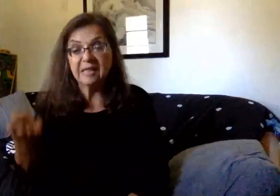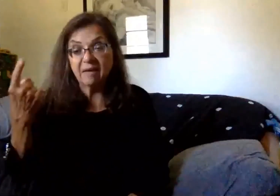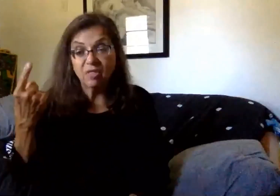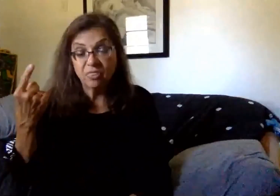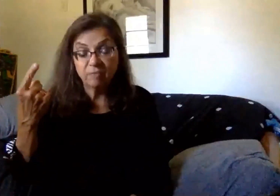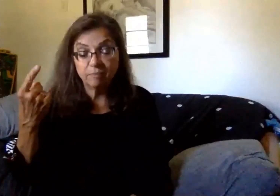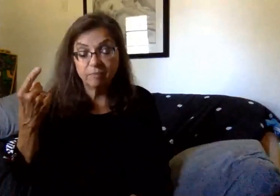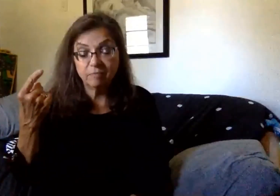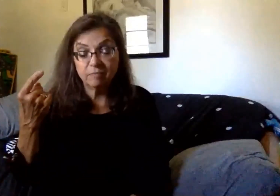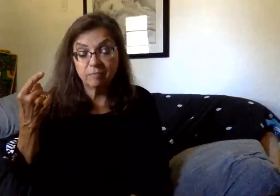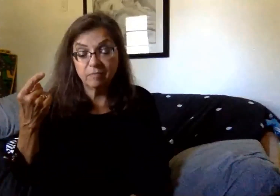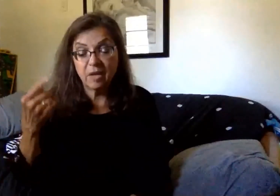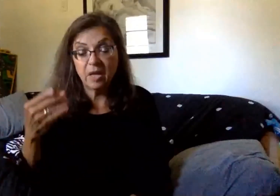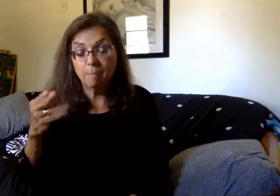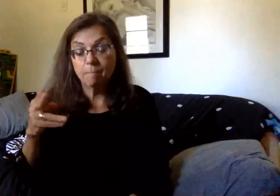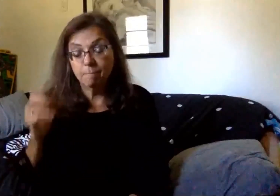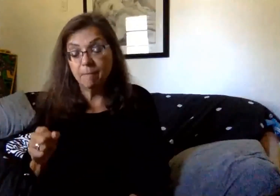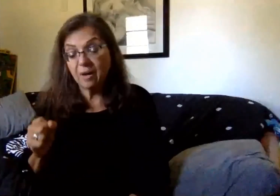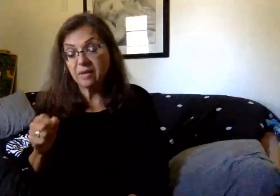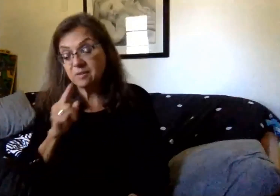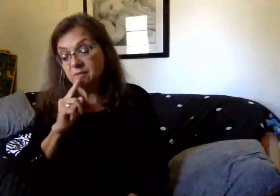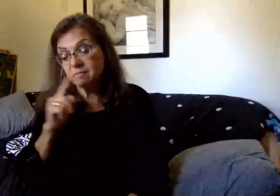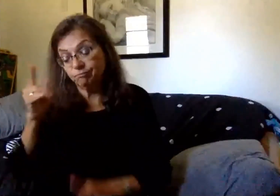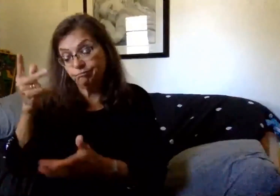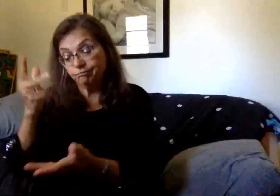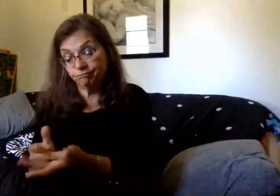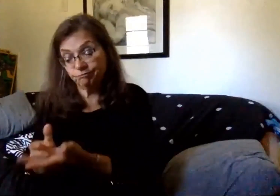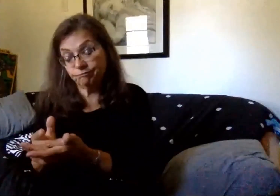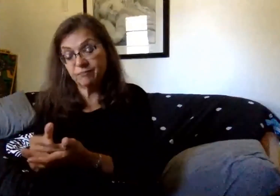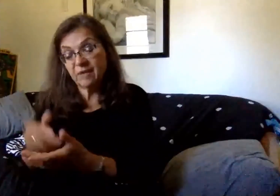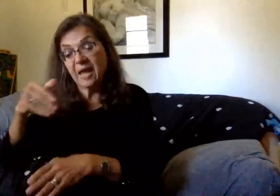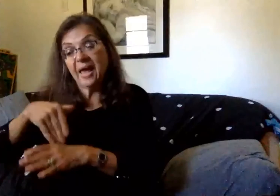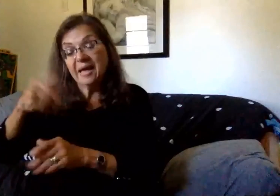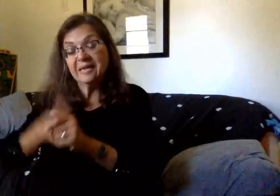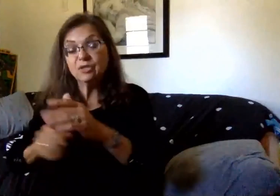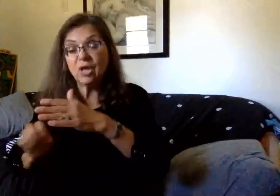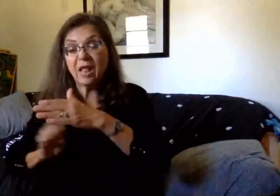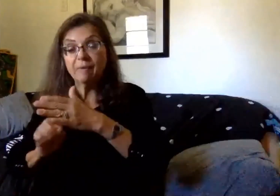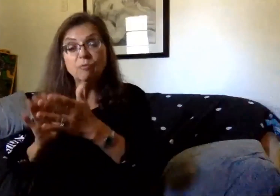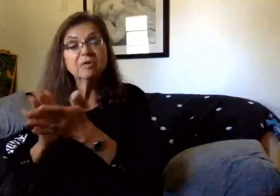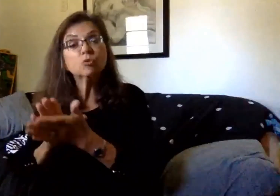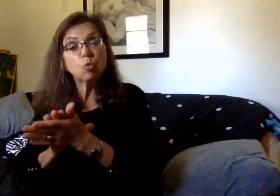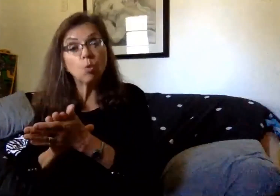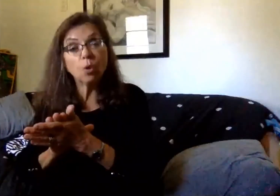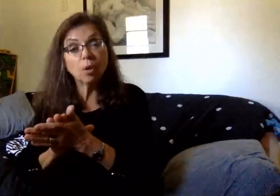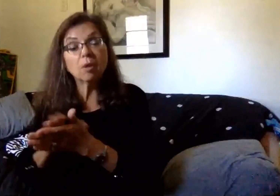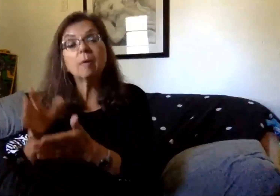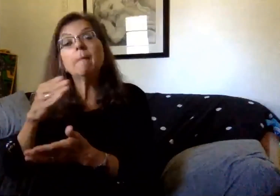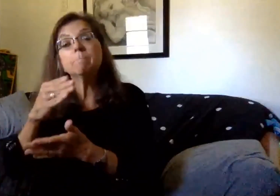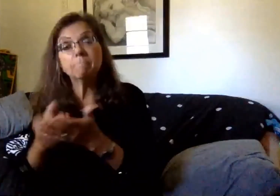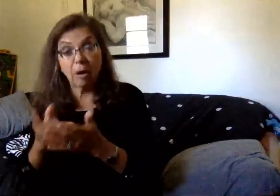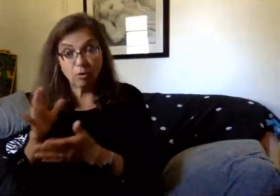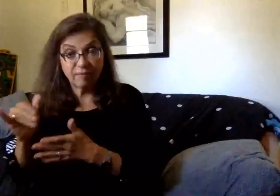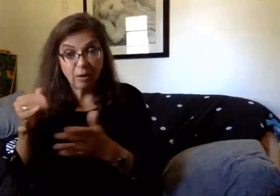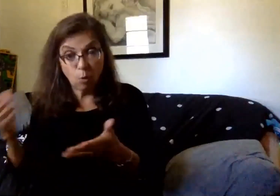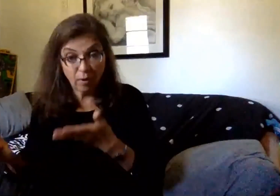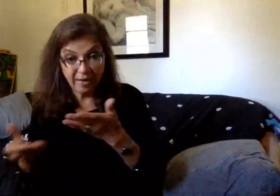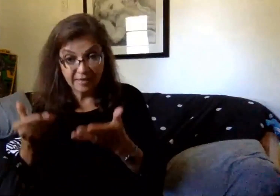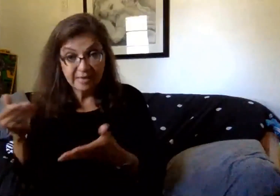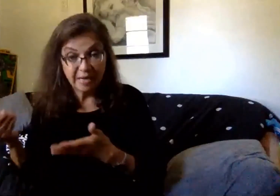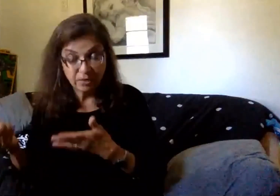A bus will be on site at each one of our elementary schools and a portion of that orientation